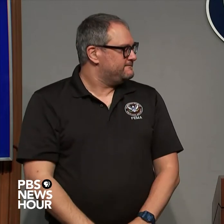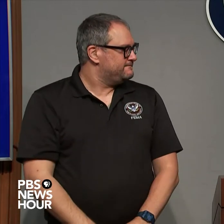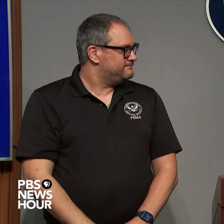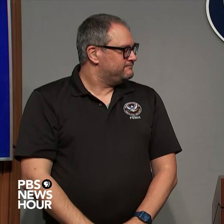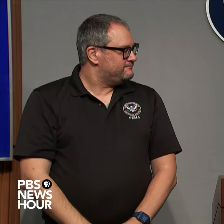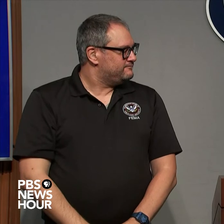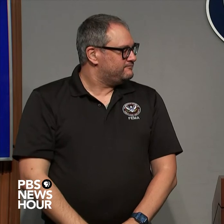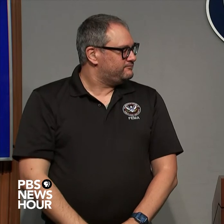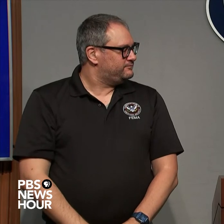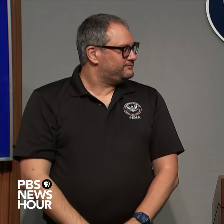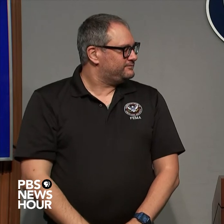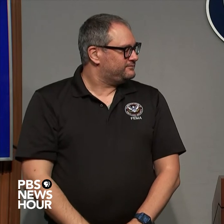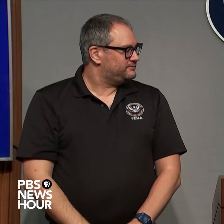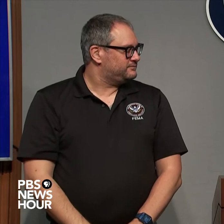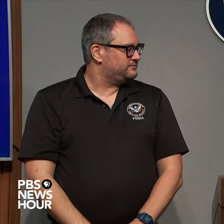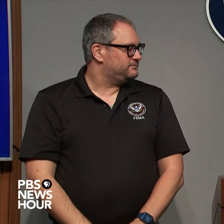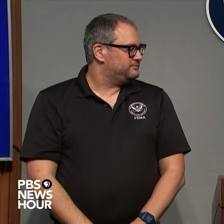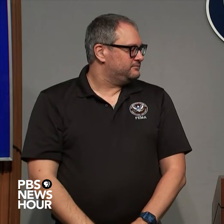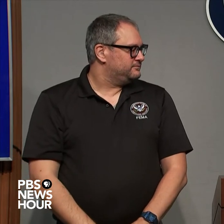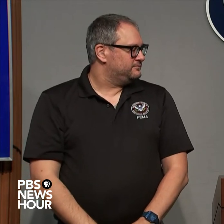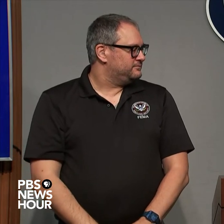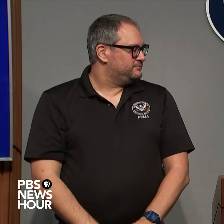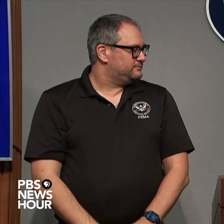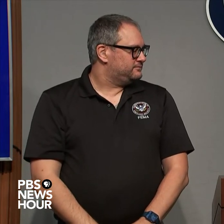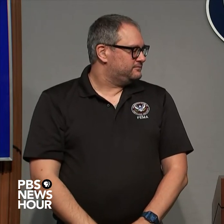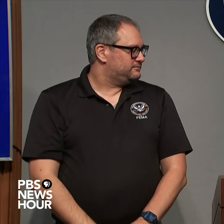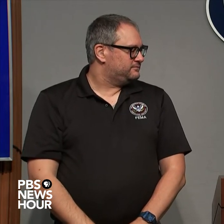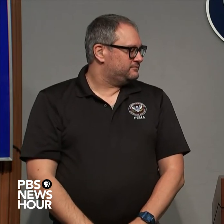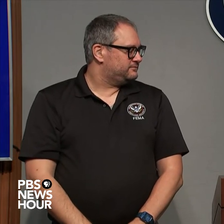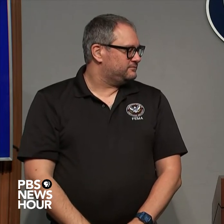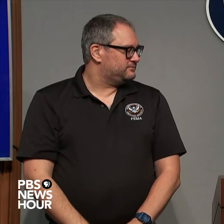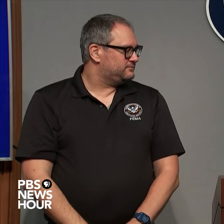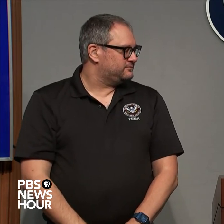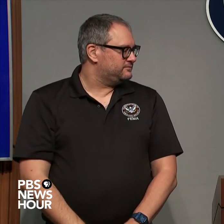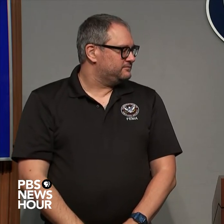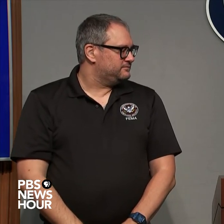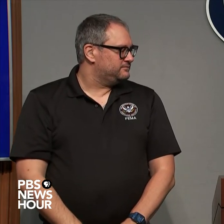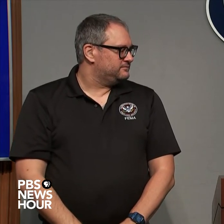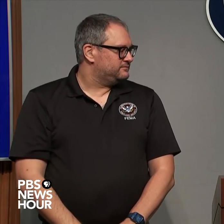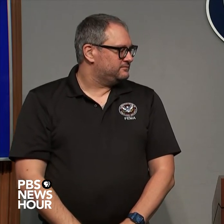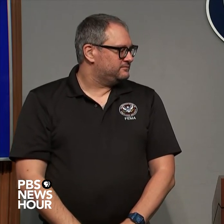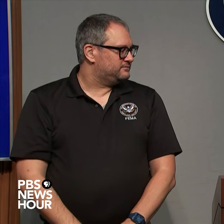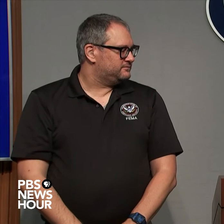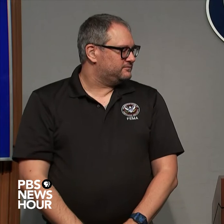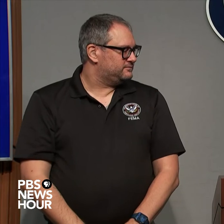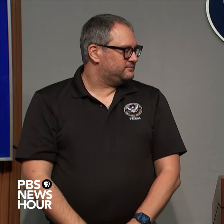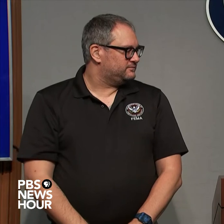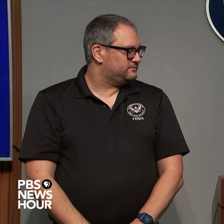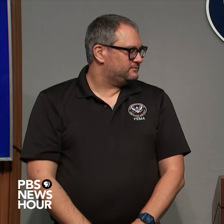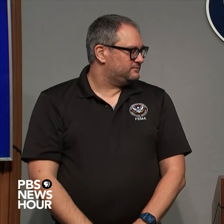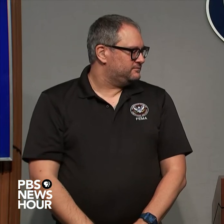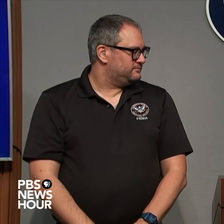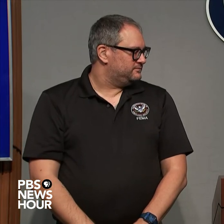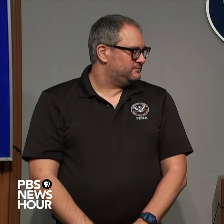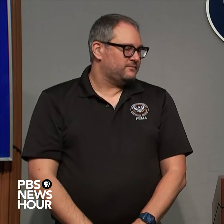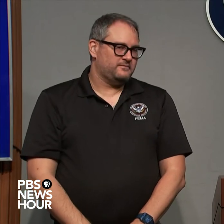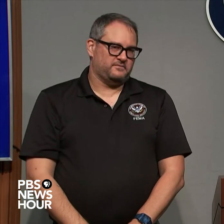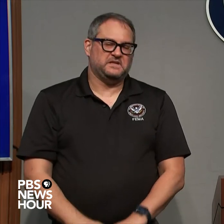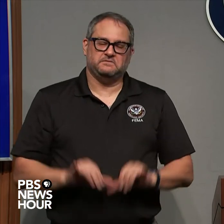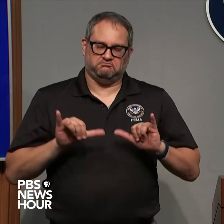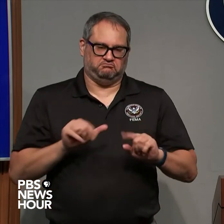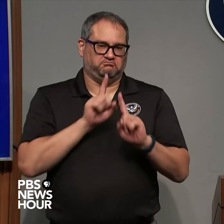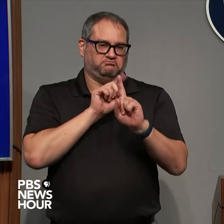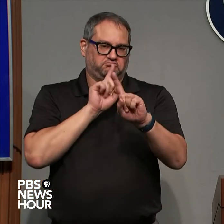you can two things receive alert of the conditions of time and also find refuge if you have to go to a refuge near you in this